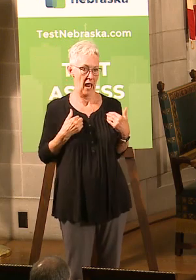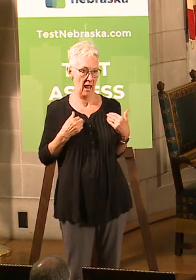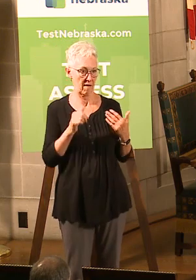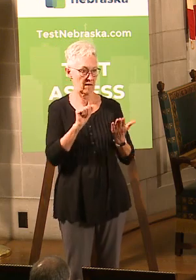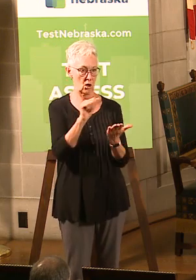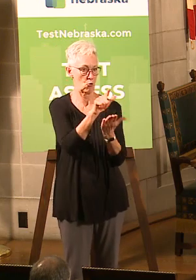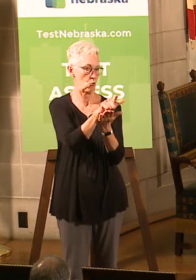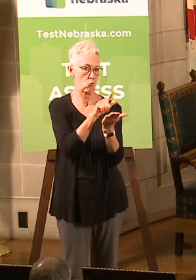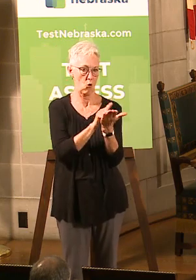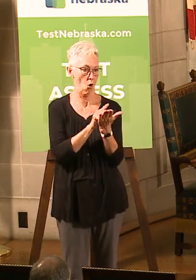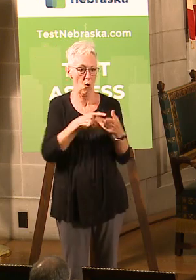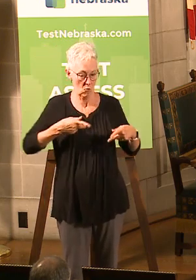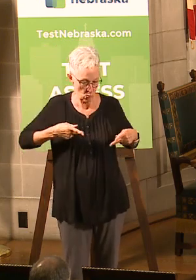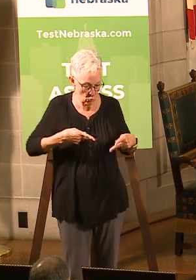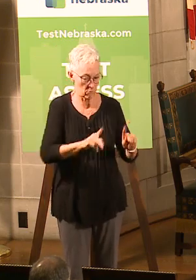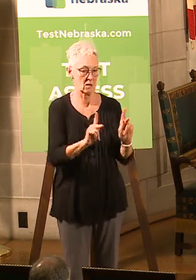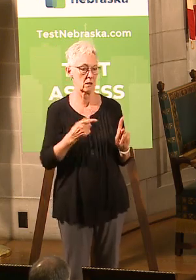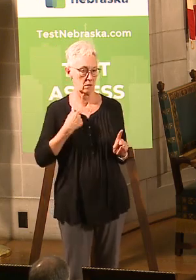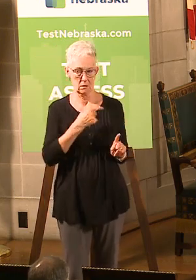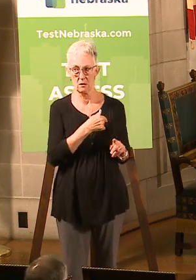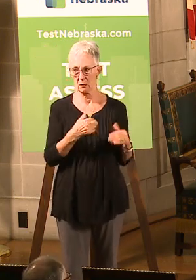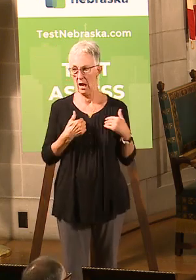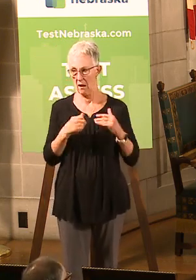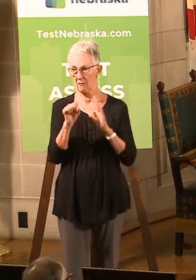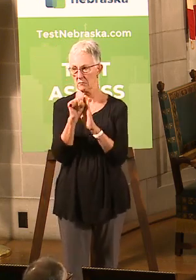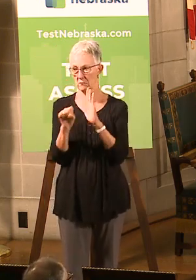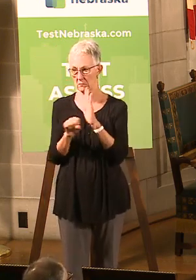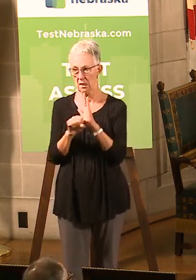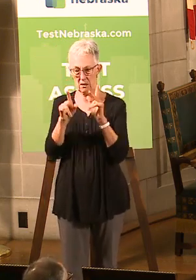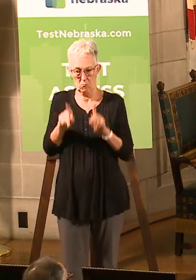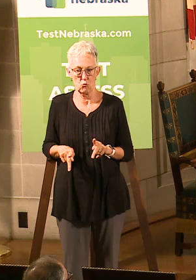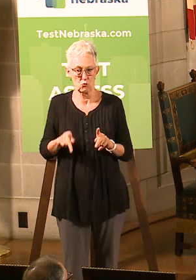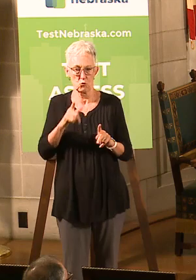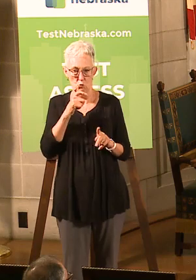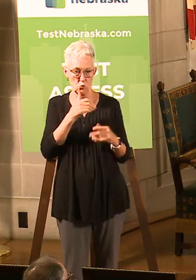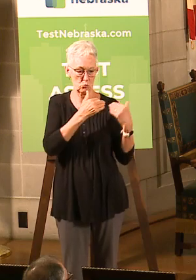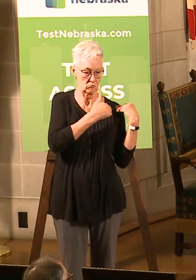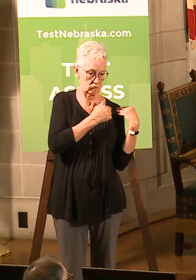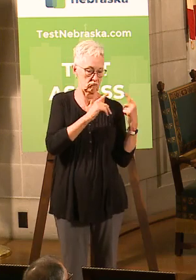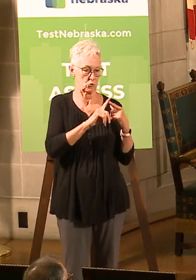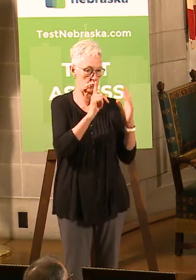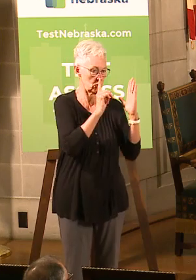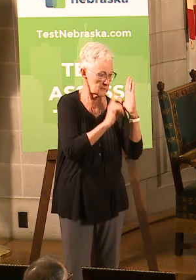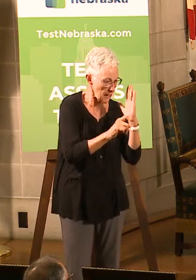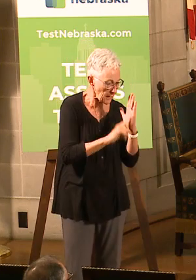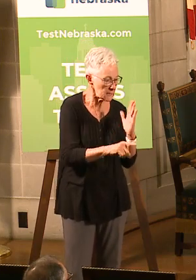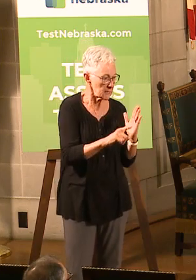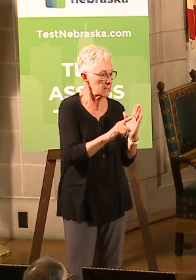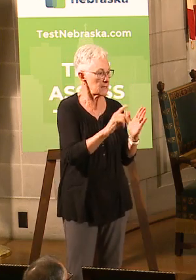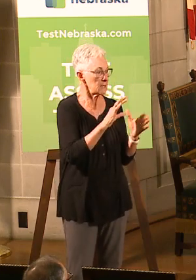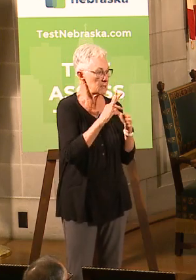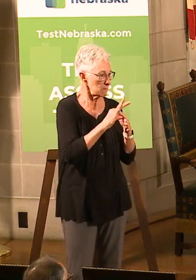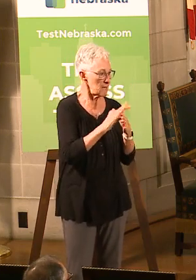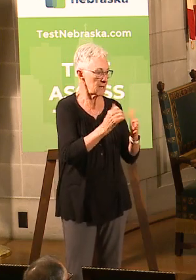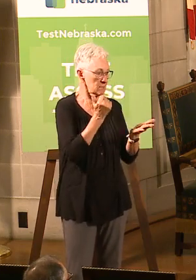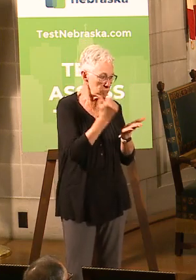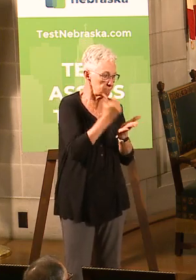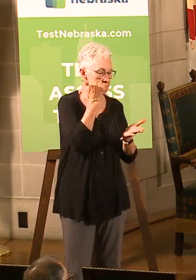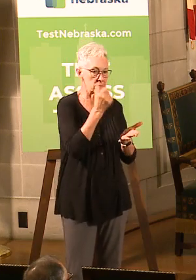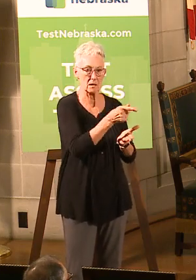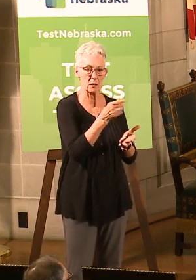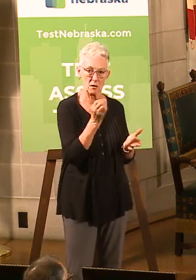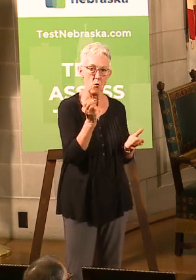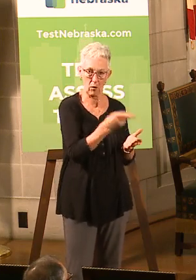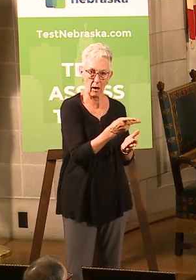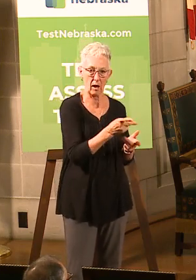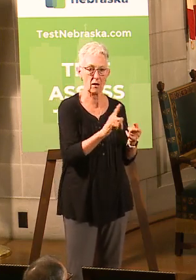state inspectors. So, again, this is, we've kind of looked into this process. And the other thing we found out that when we looked into this, the meat